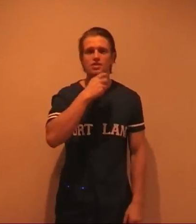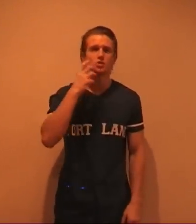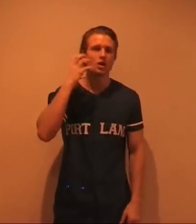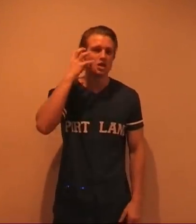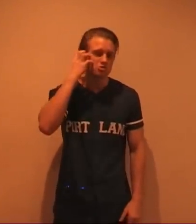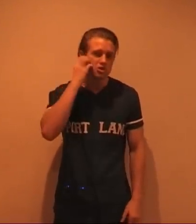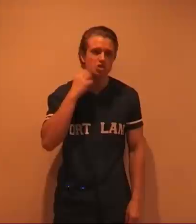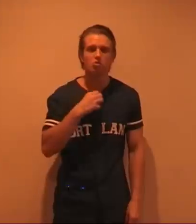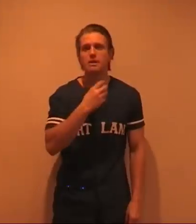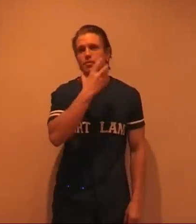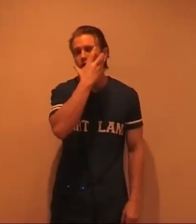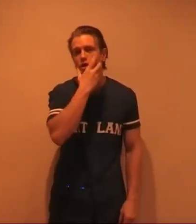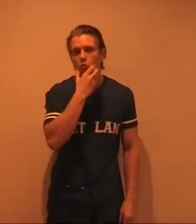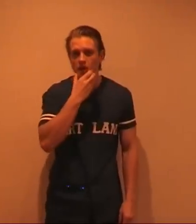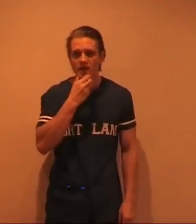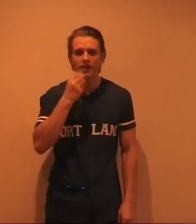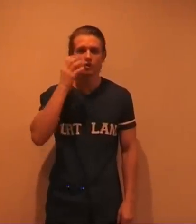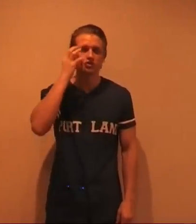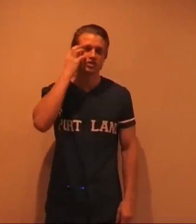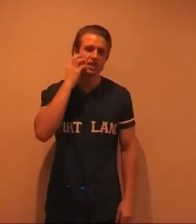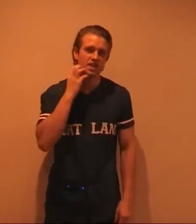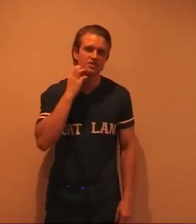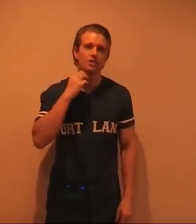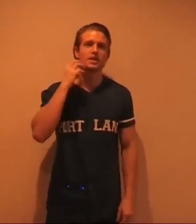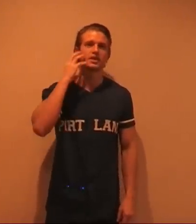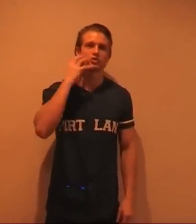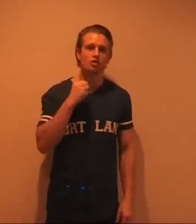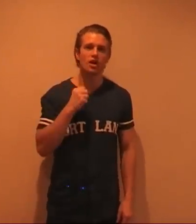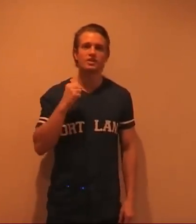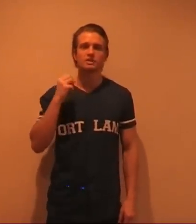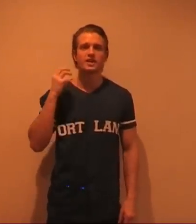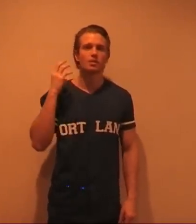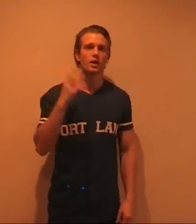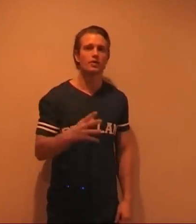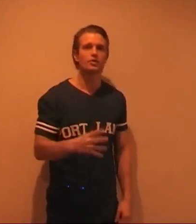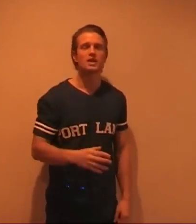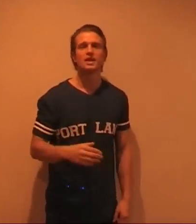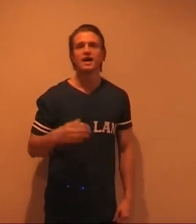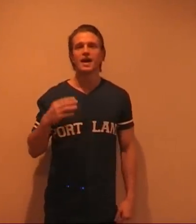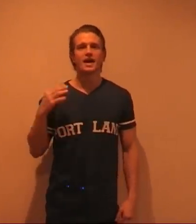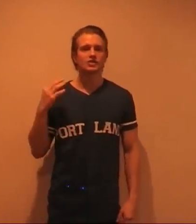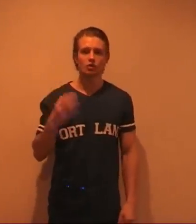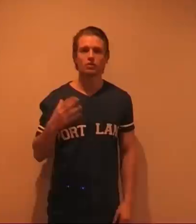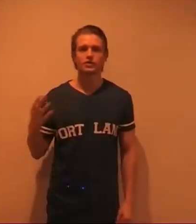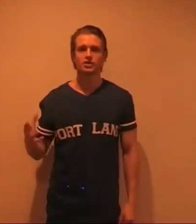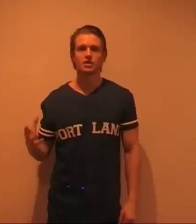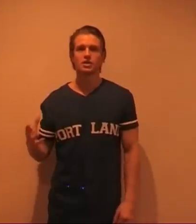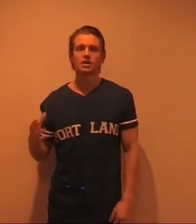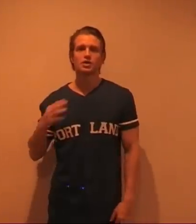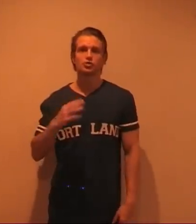you are literally scraping away at your skin. It's going to make it dry. It's going to make it weathered and it's not good for your skin. You do